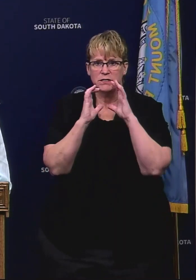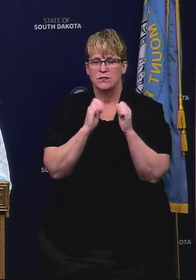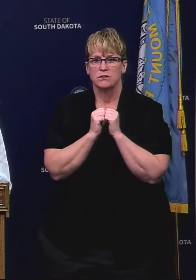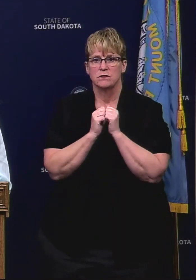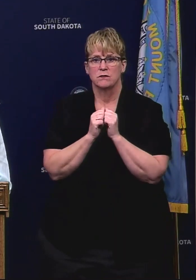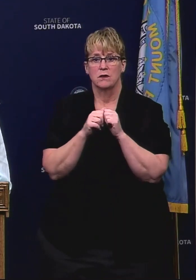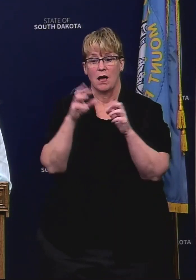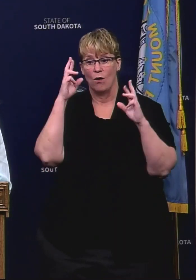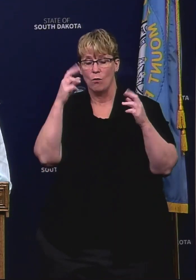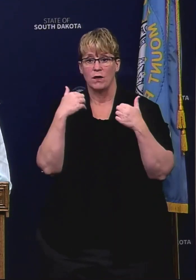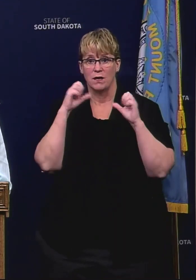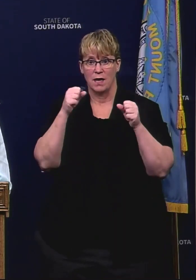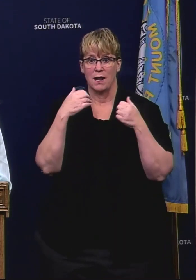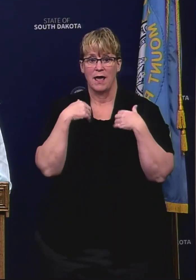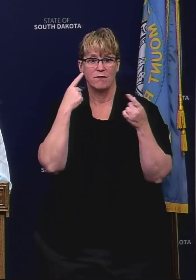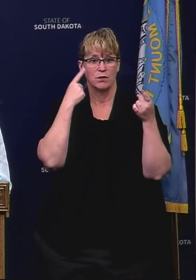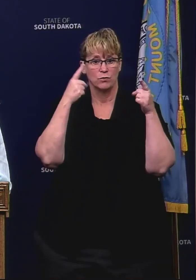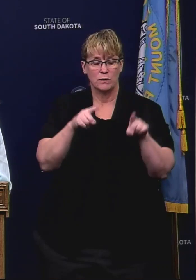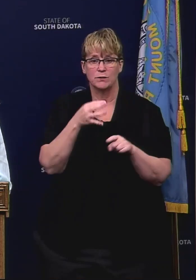can have a resolution soon